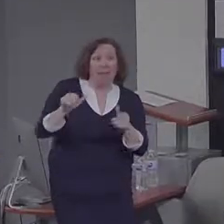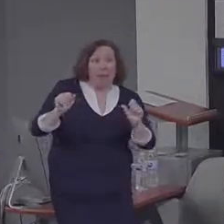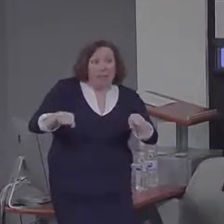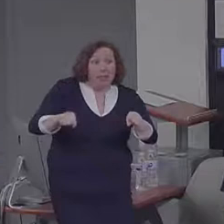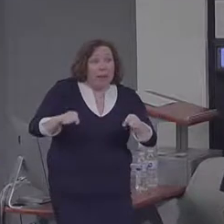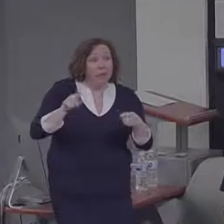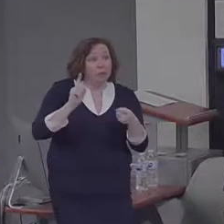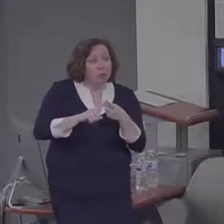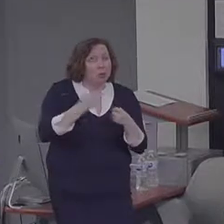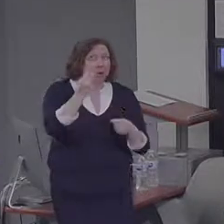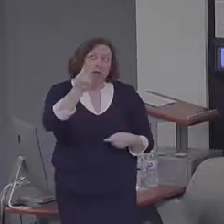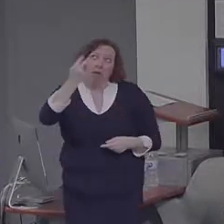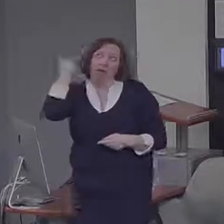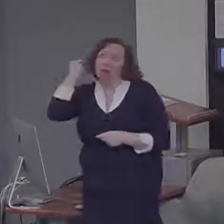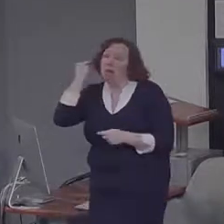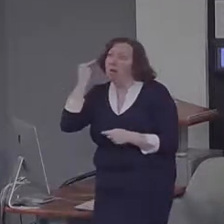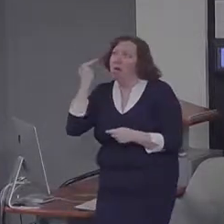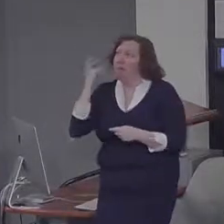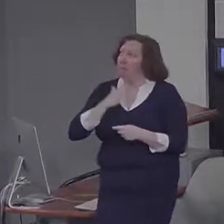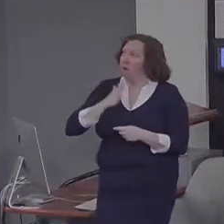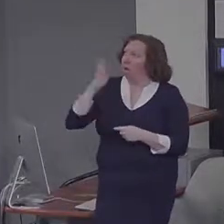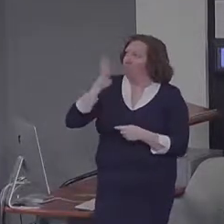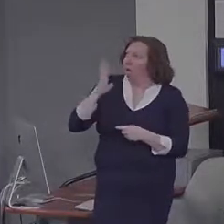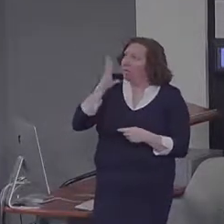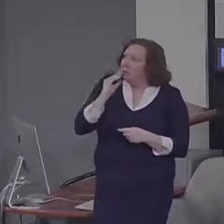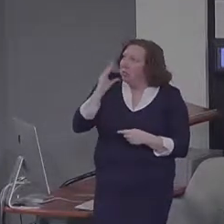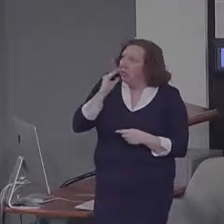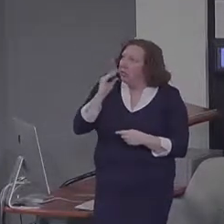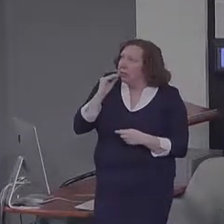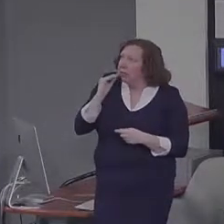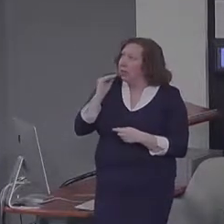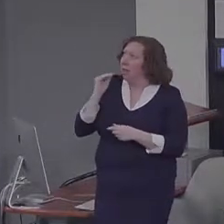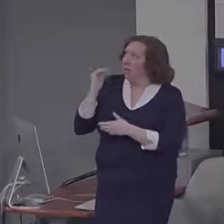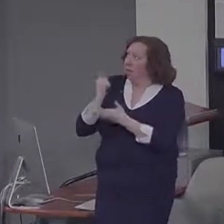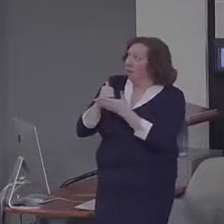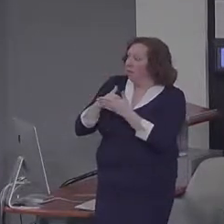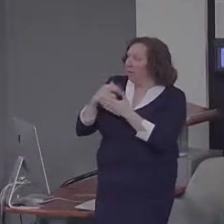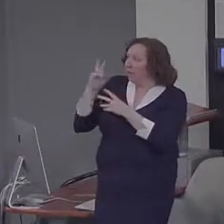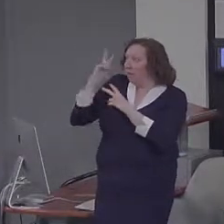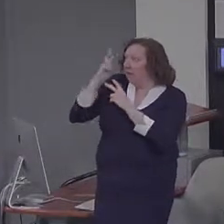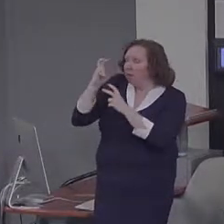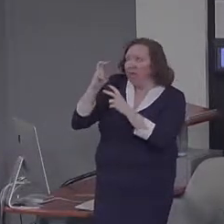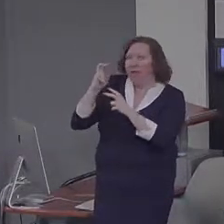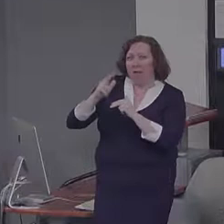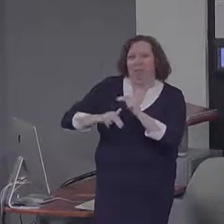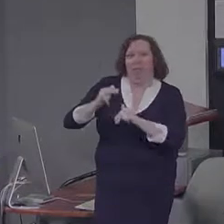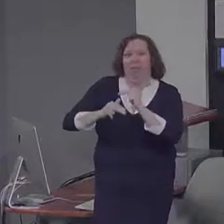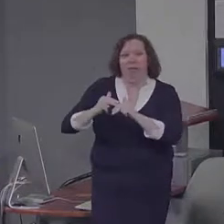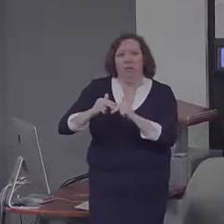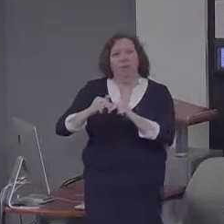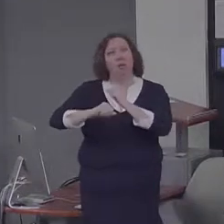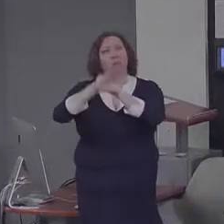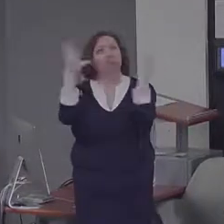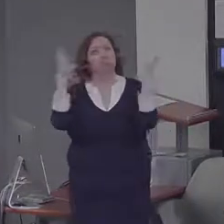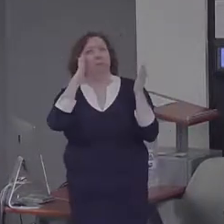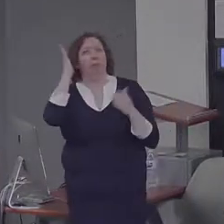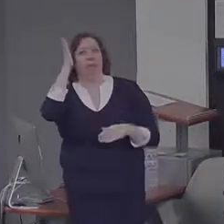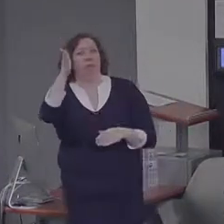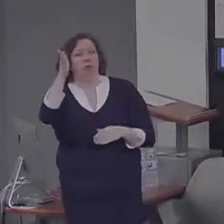on our past to simulate the future because the future is rarely identical to the past. So we want to use our past but we've got to